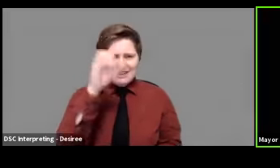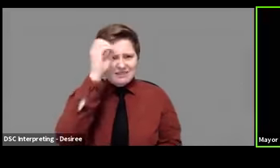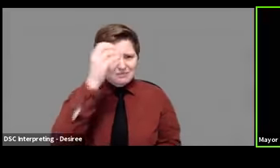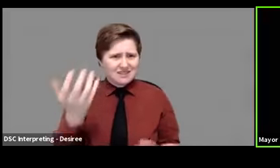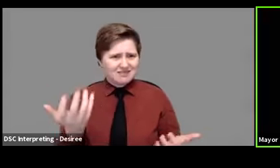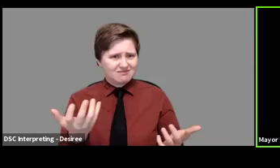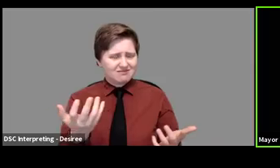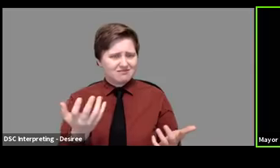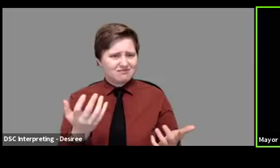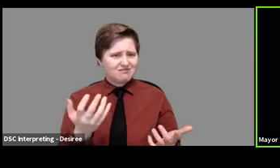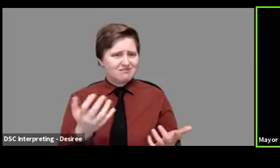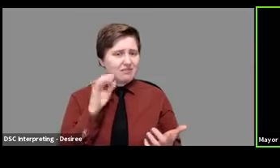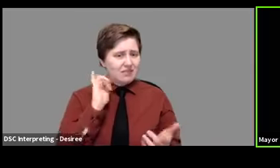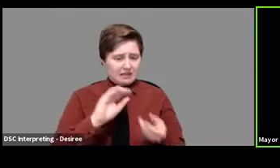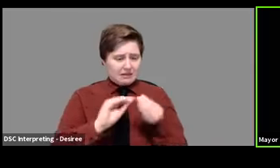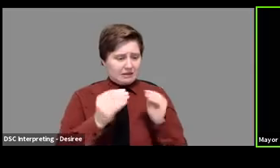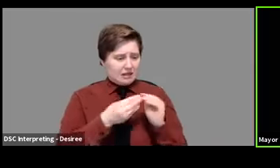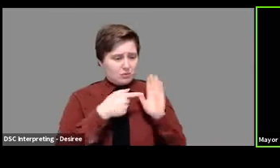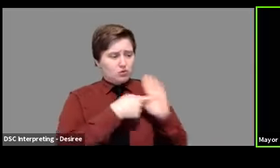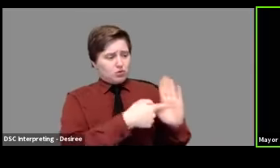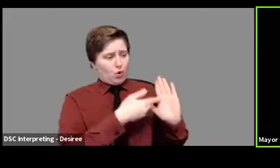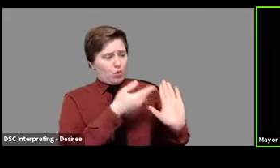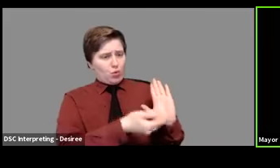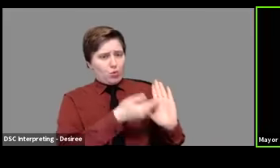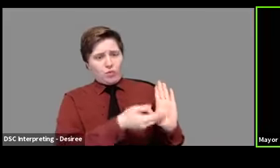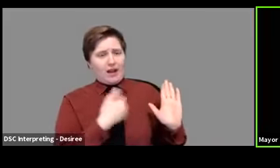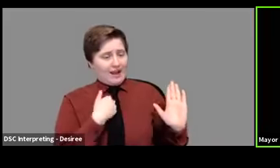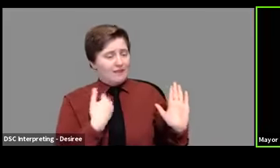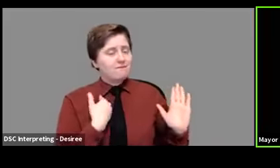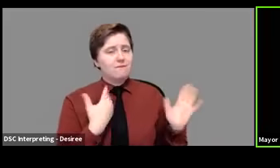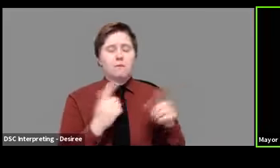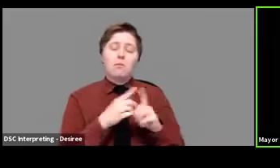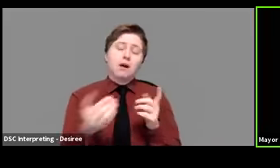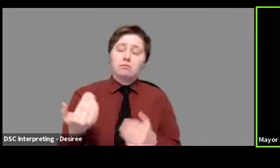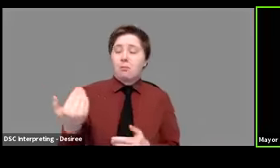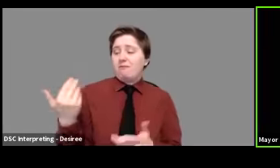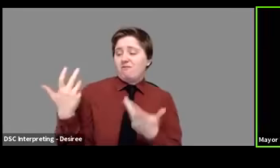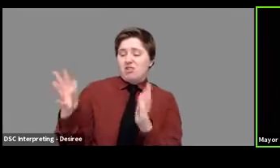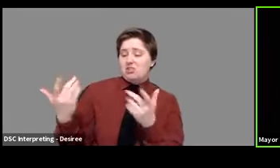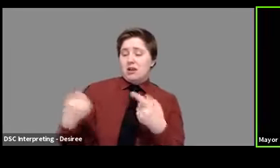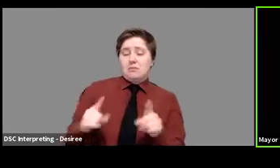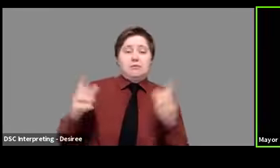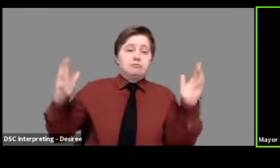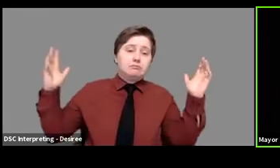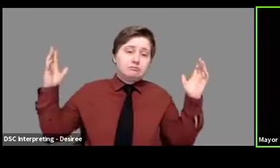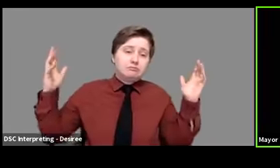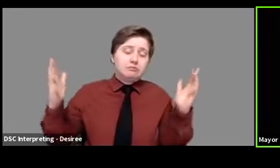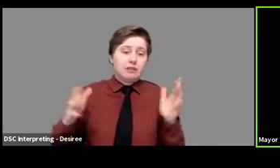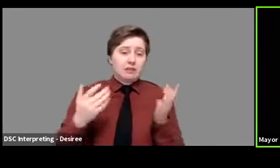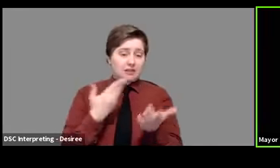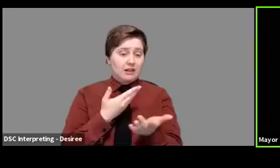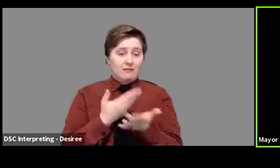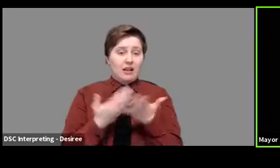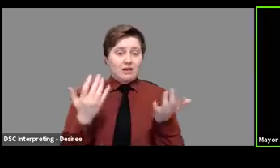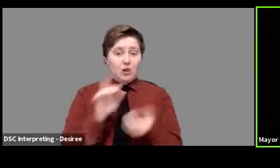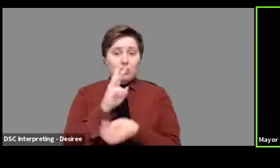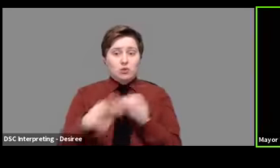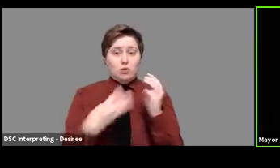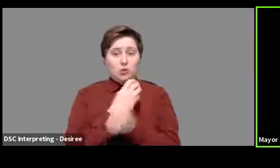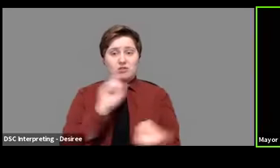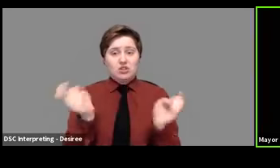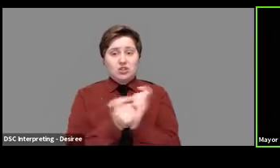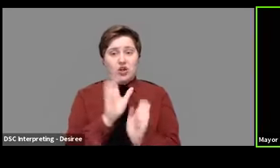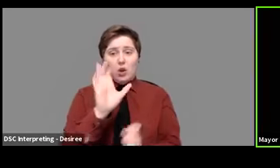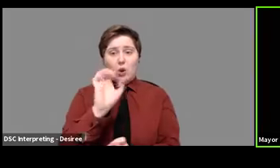that's, that's just what the numbers indicate, but you know, the past is the past. And the fact is the world changed and COVID